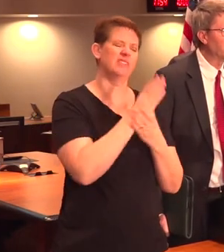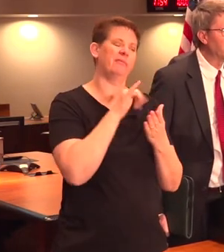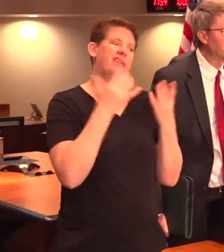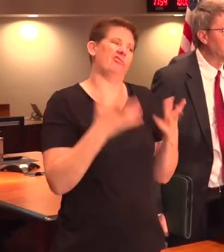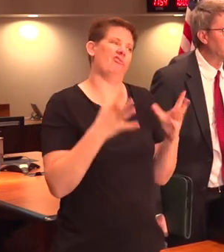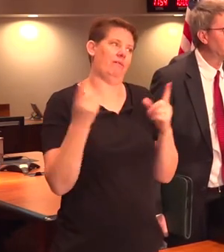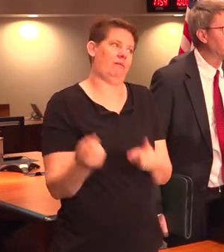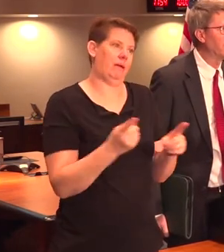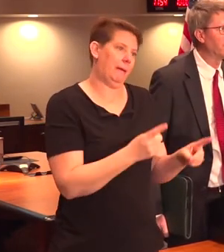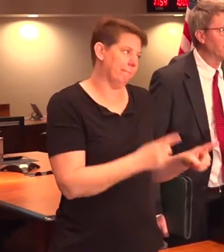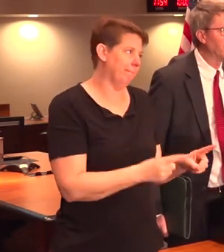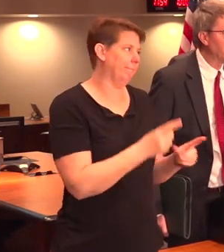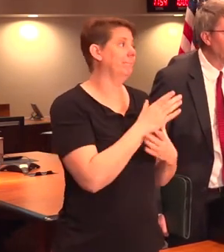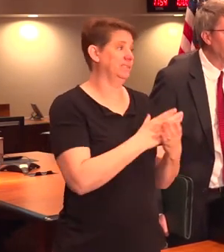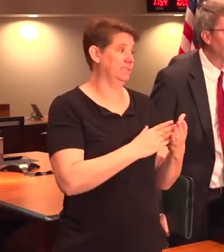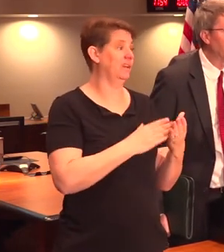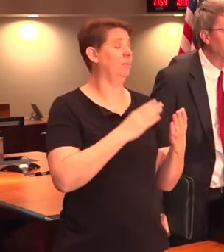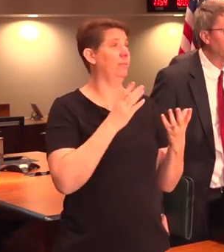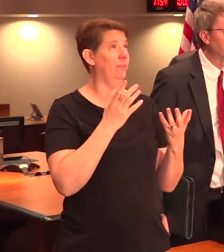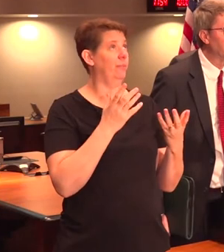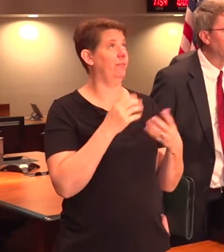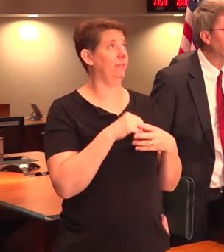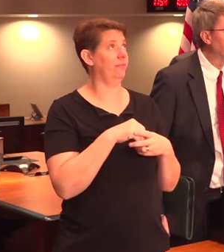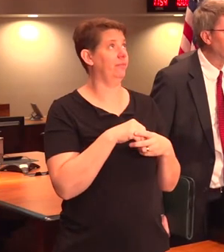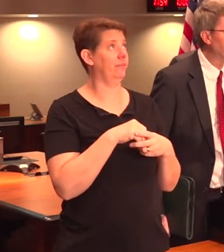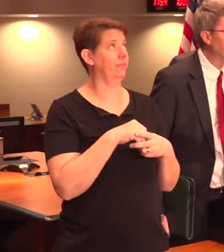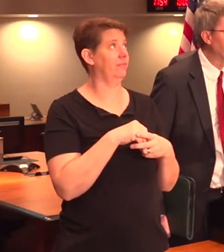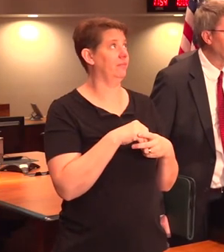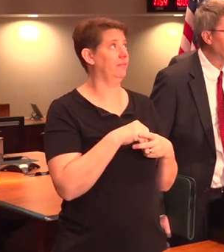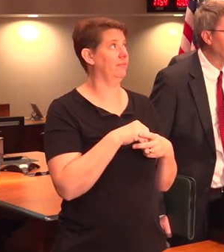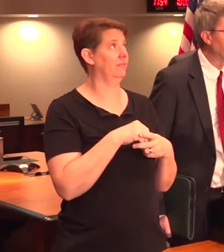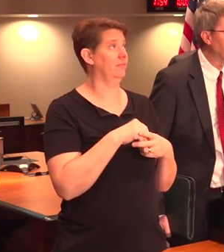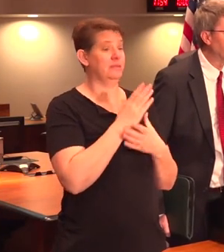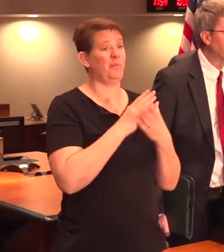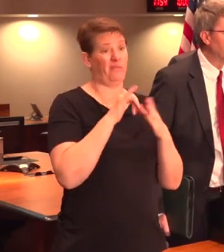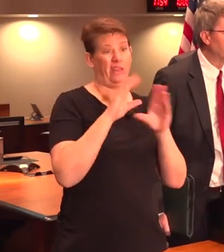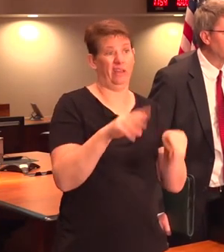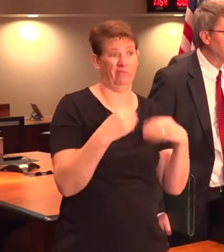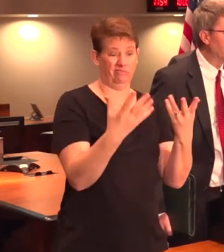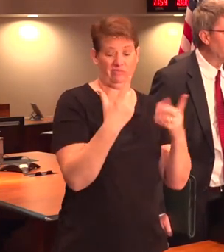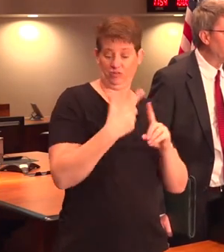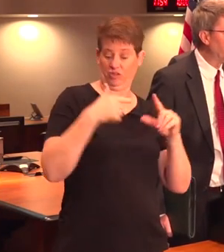as we speak, and some of that is coming from here in South Carolina.